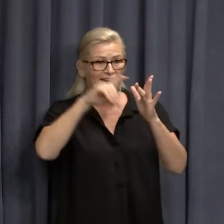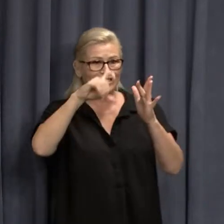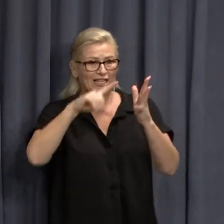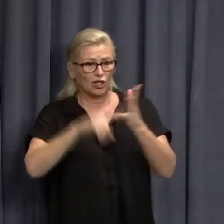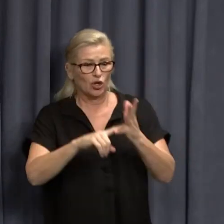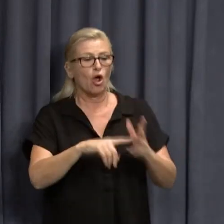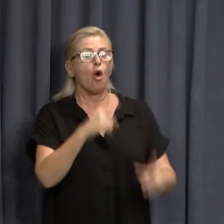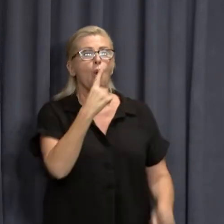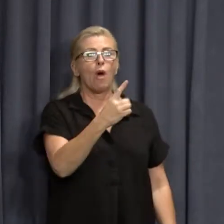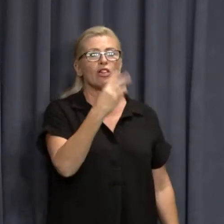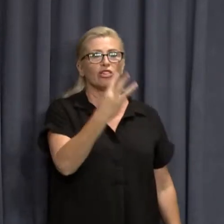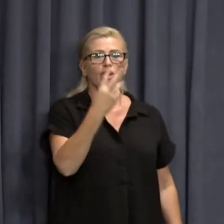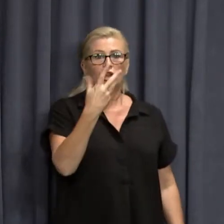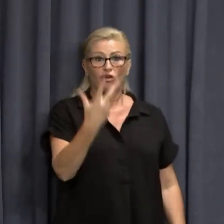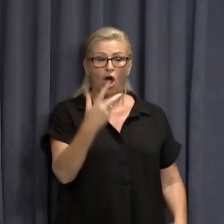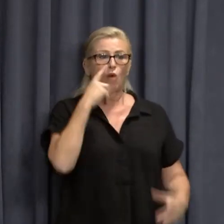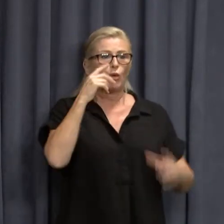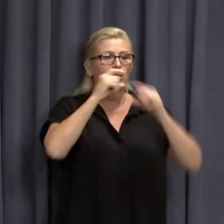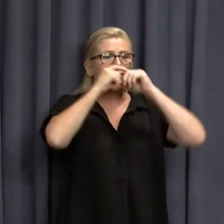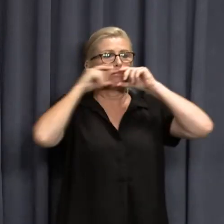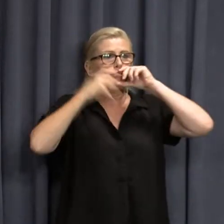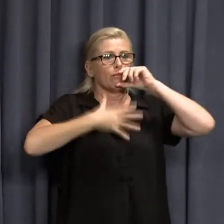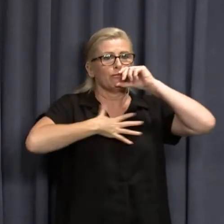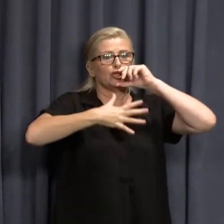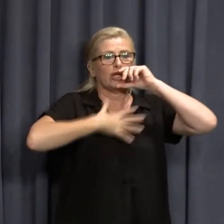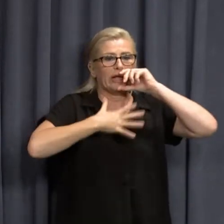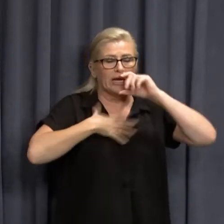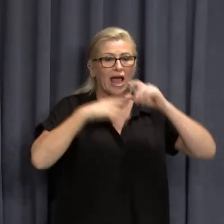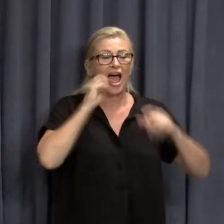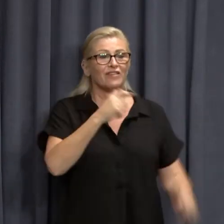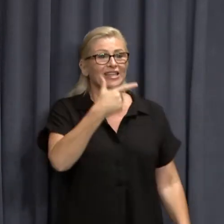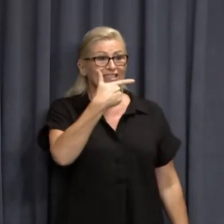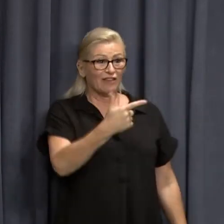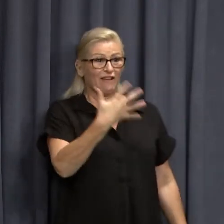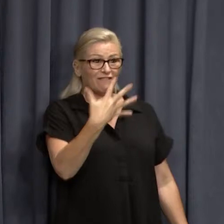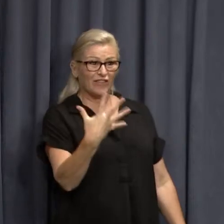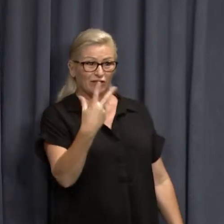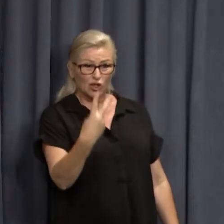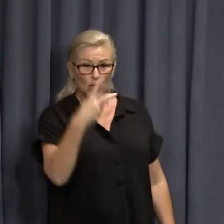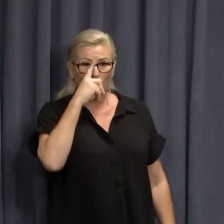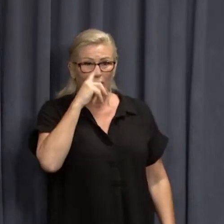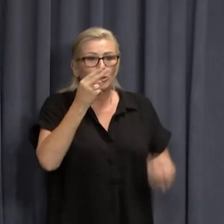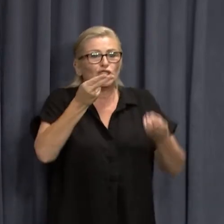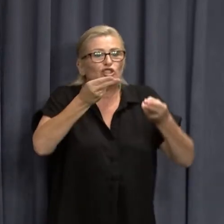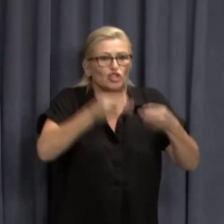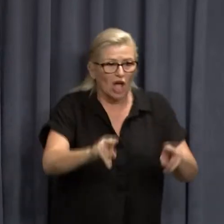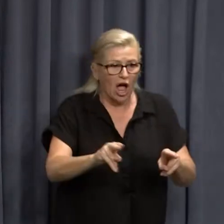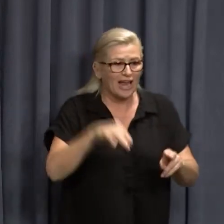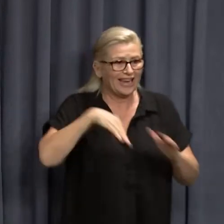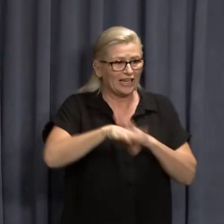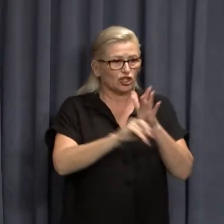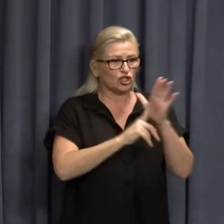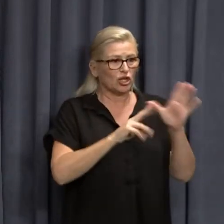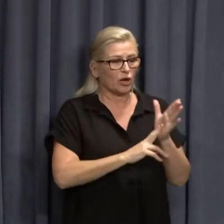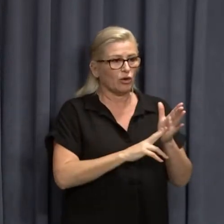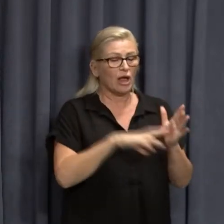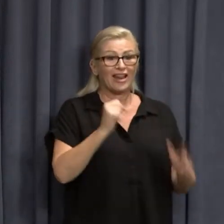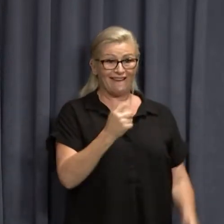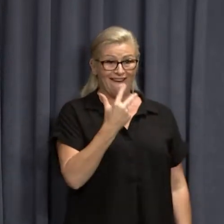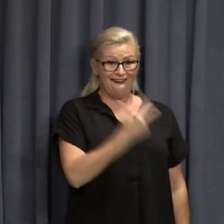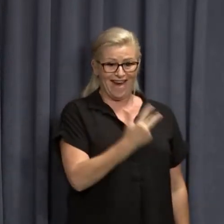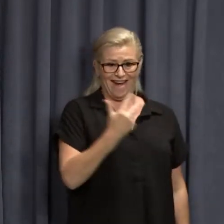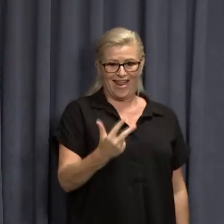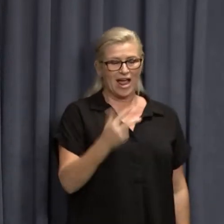have 139 in ventilators and they've had 752 people die since the start of the year. Uh, and 88 people die